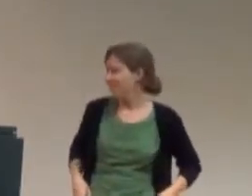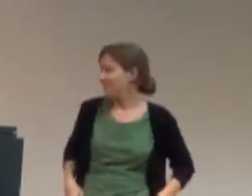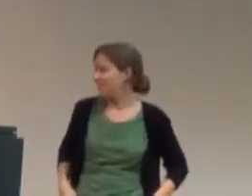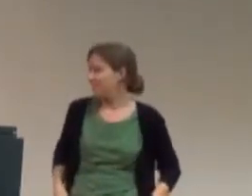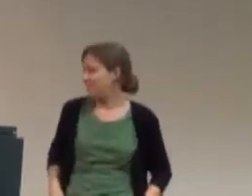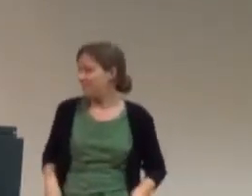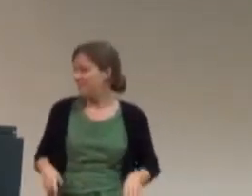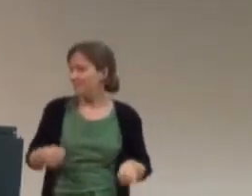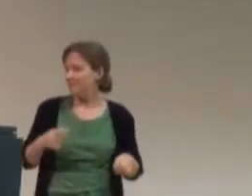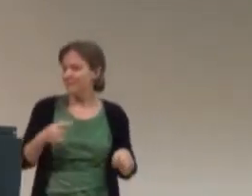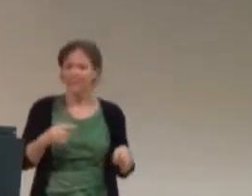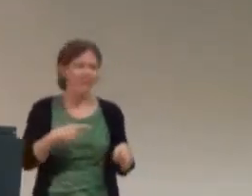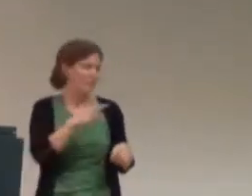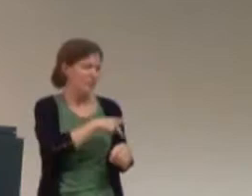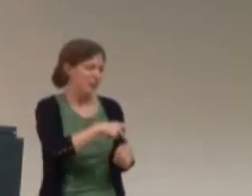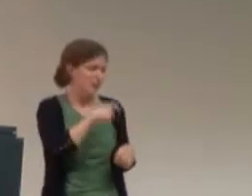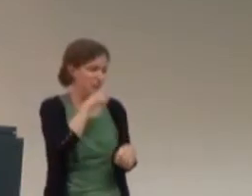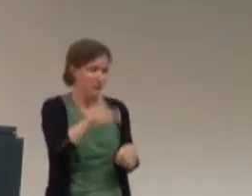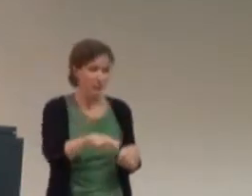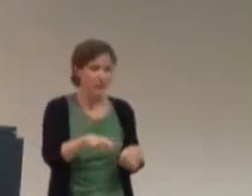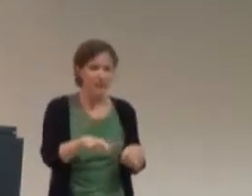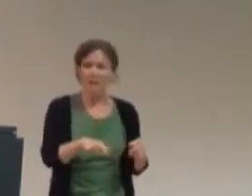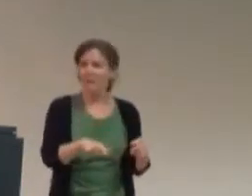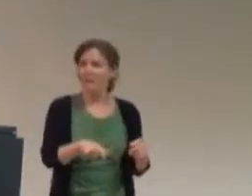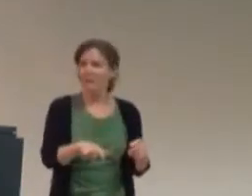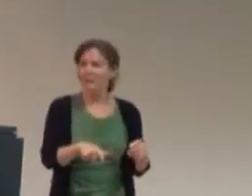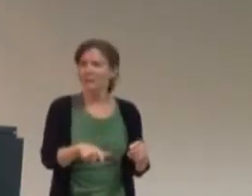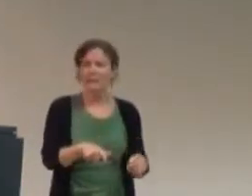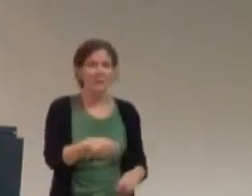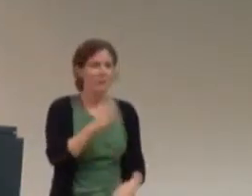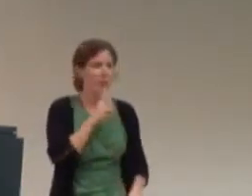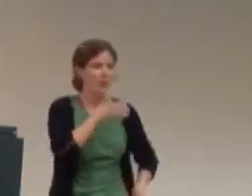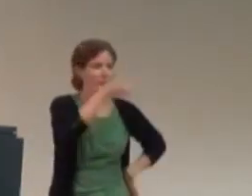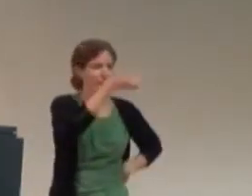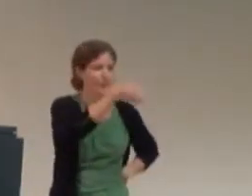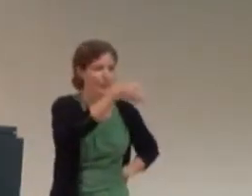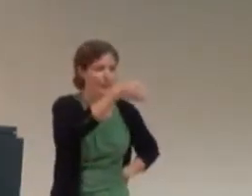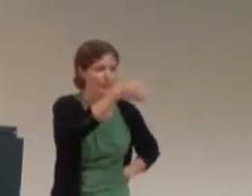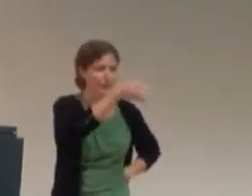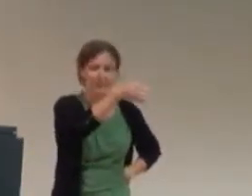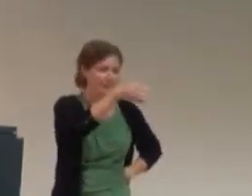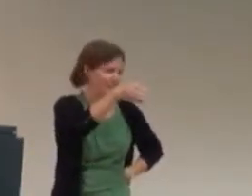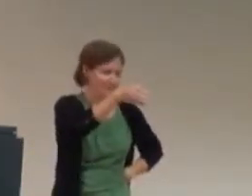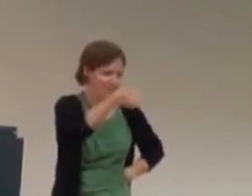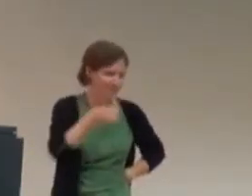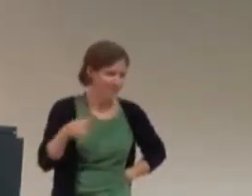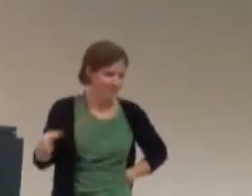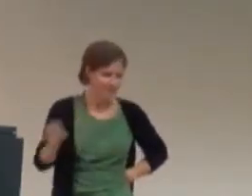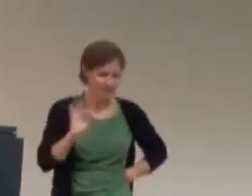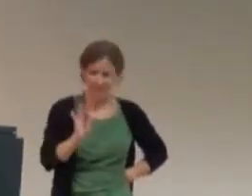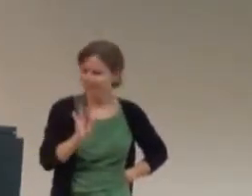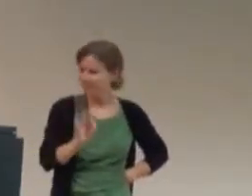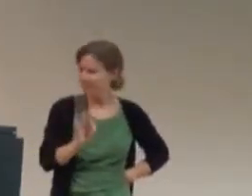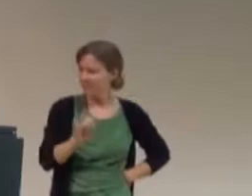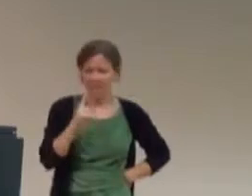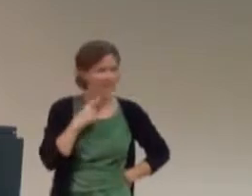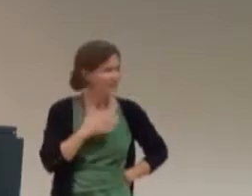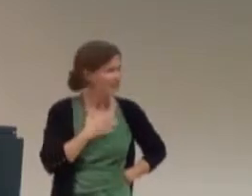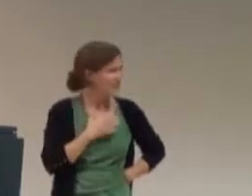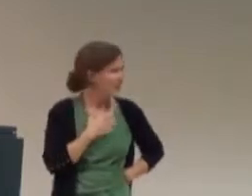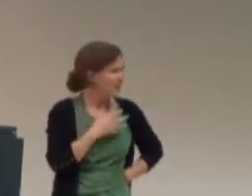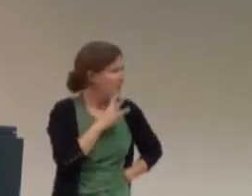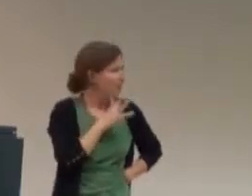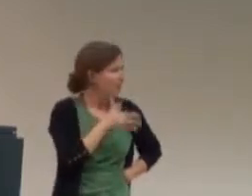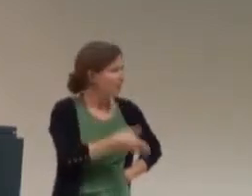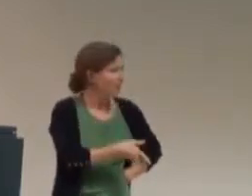So I'll just do this without PowerPoint. And... you... You know what? There's a water bottle right in my face. I think this is my water bottle